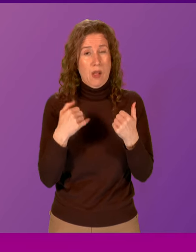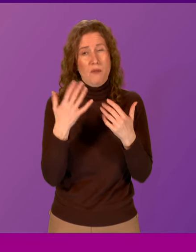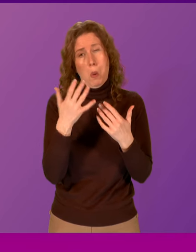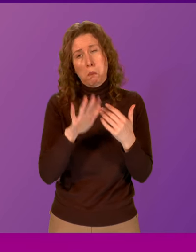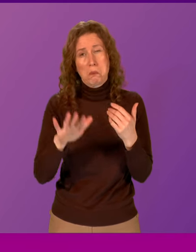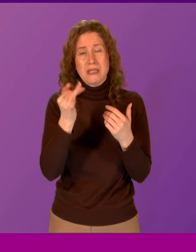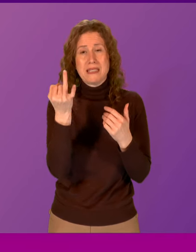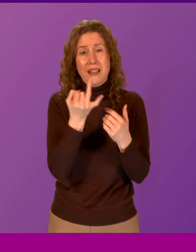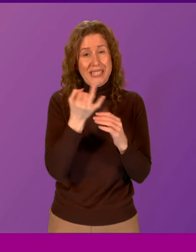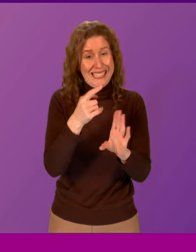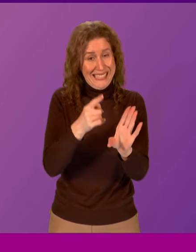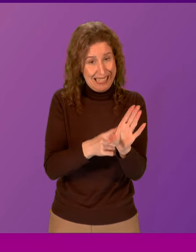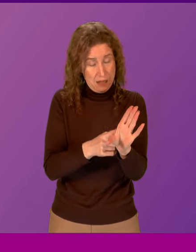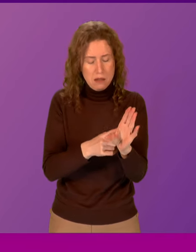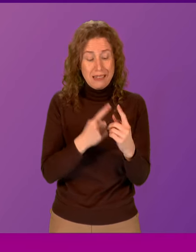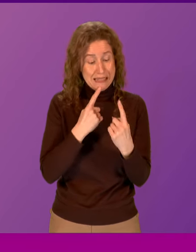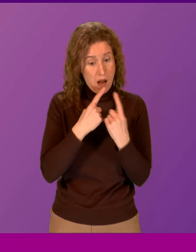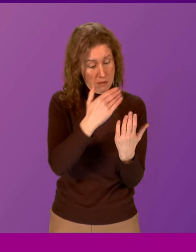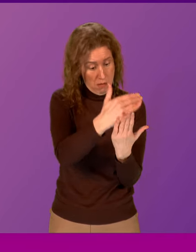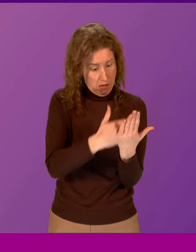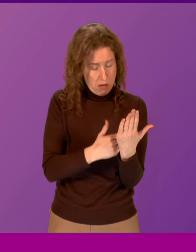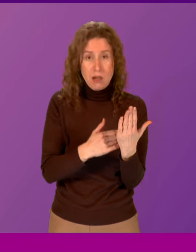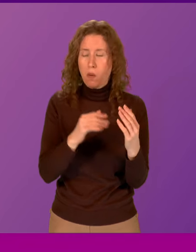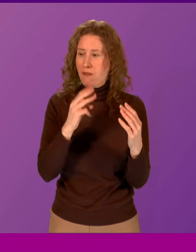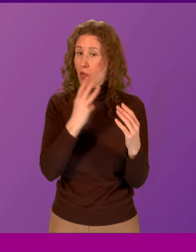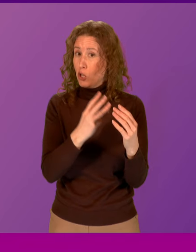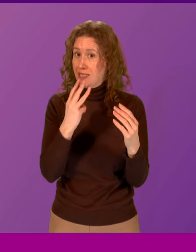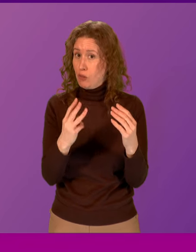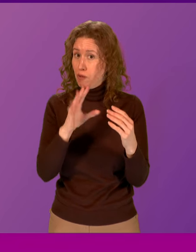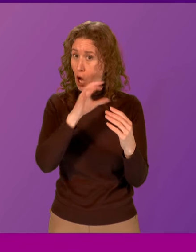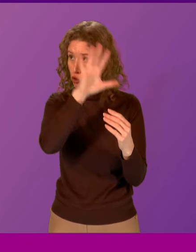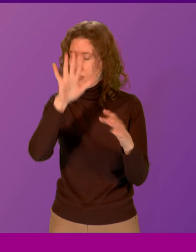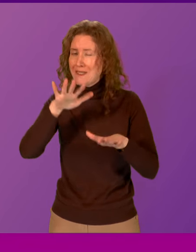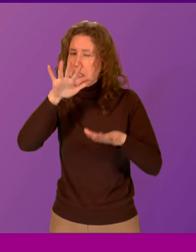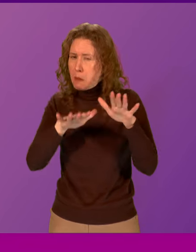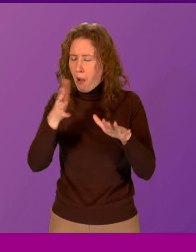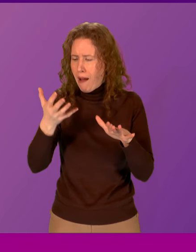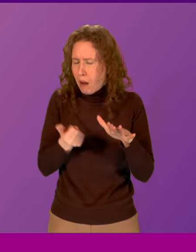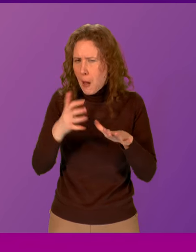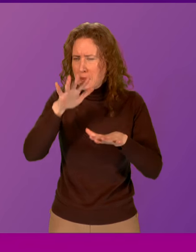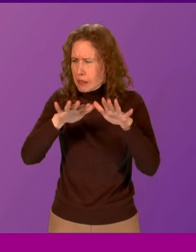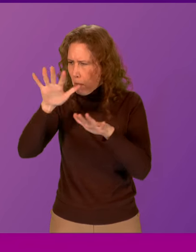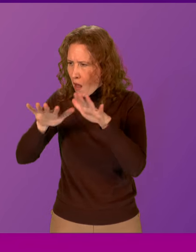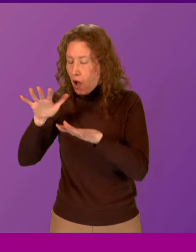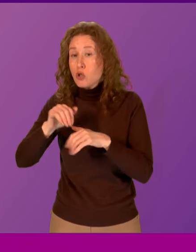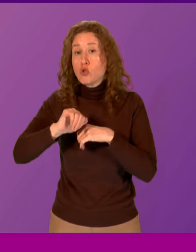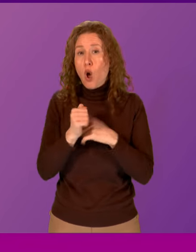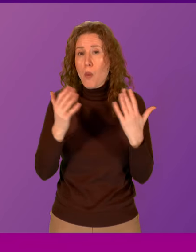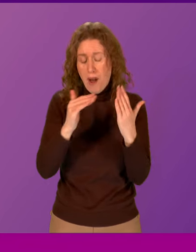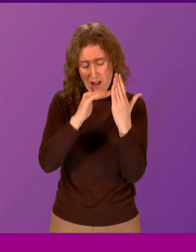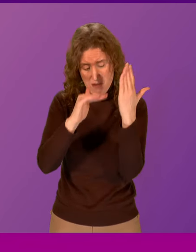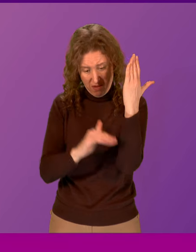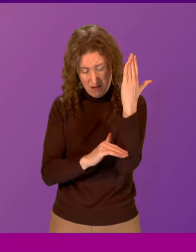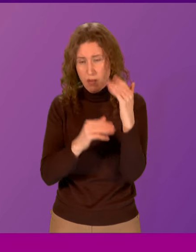years. Data shows that out of 33 countries of comparable wealth and income levels, Scotland ranks as low as